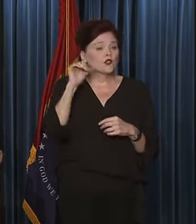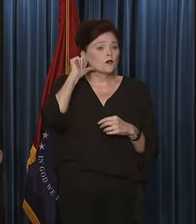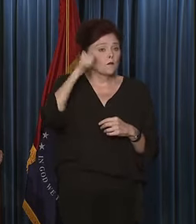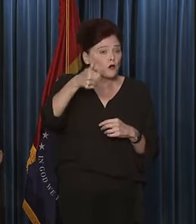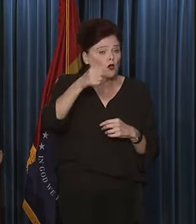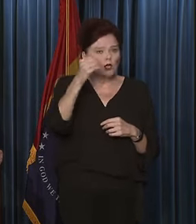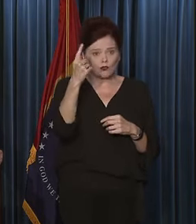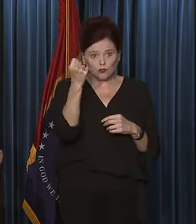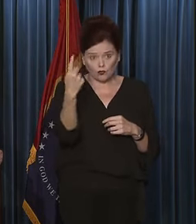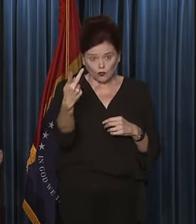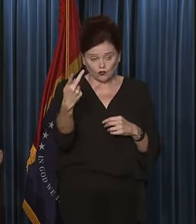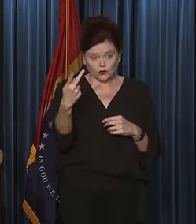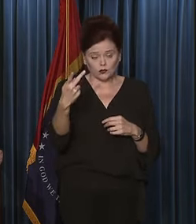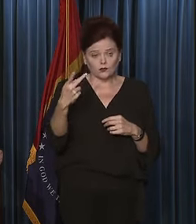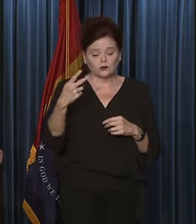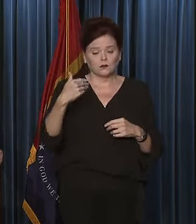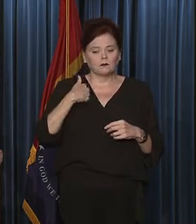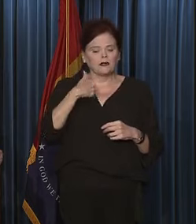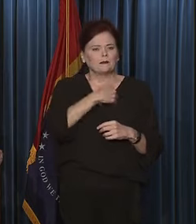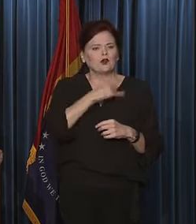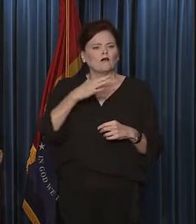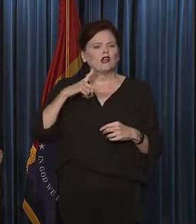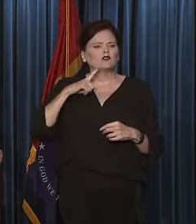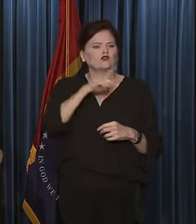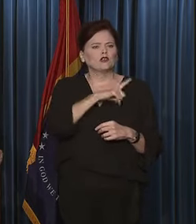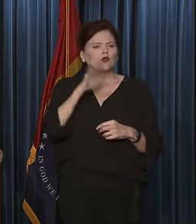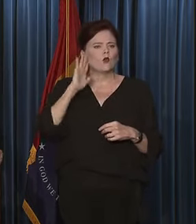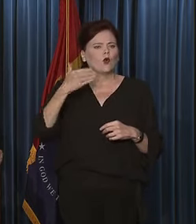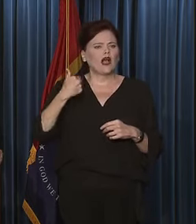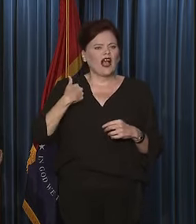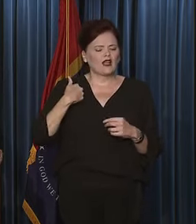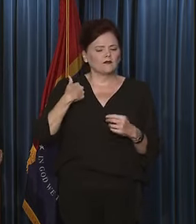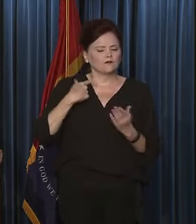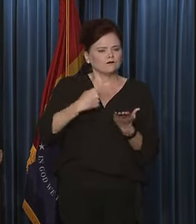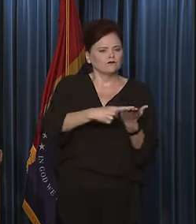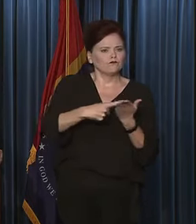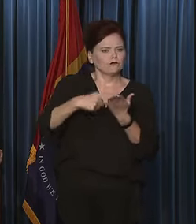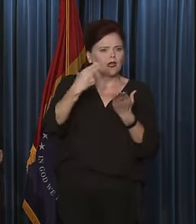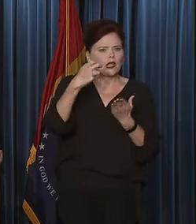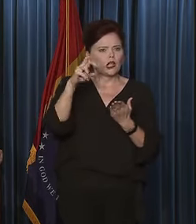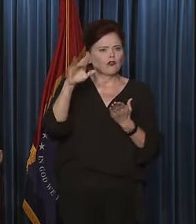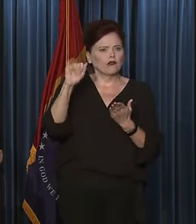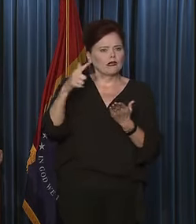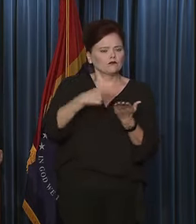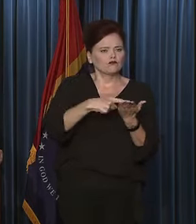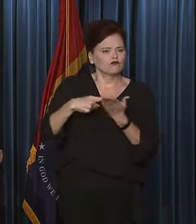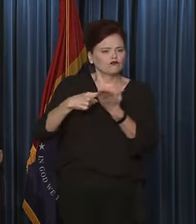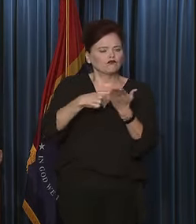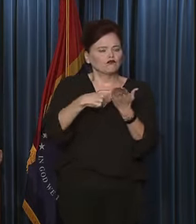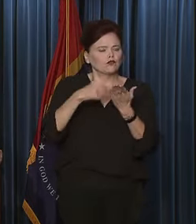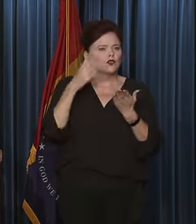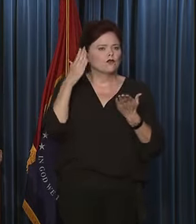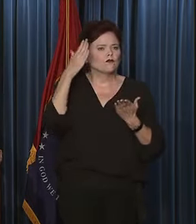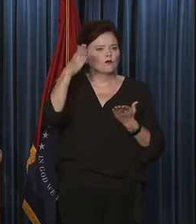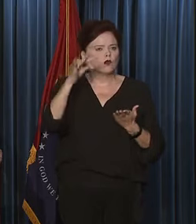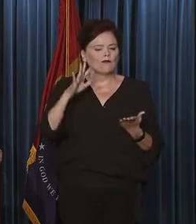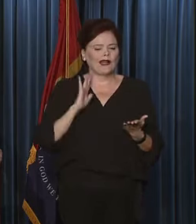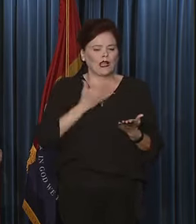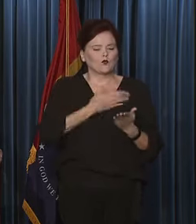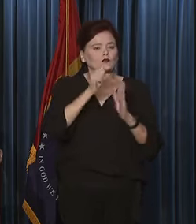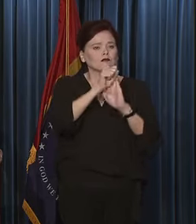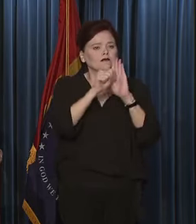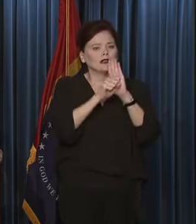and Thursday, members of the legislature will be holding hearings to discuss the future of our state's income tax.